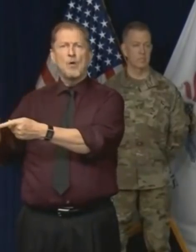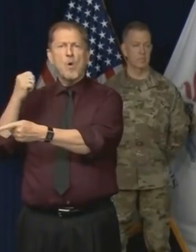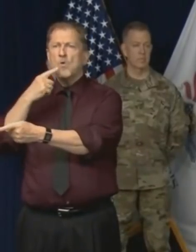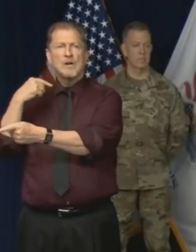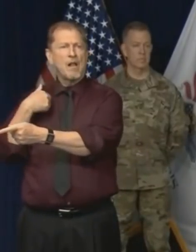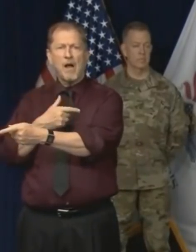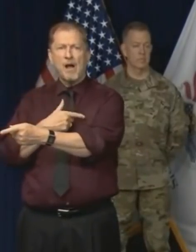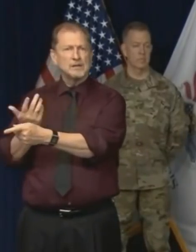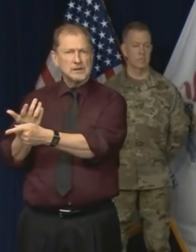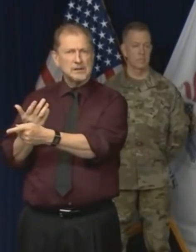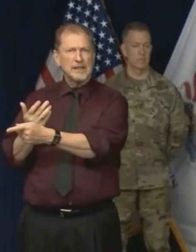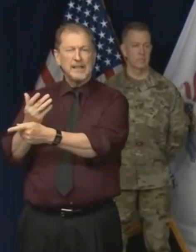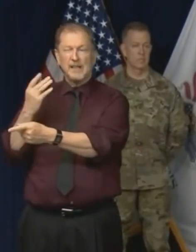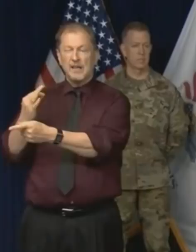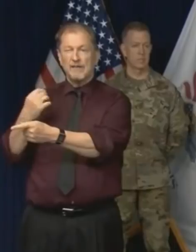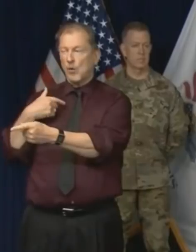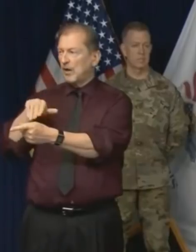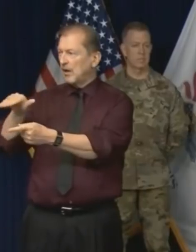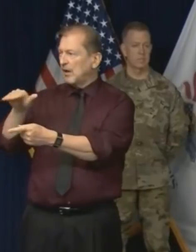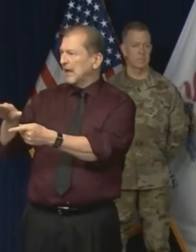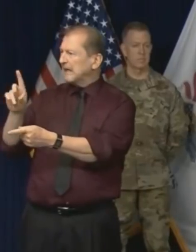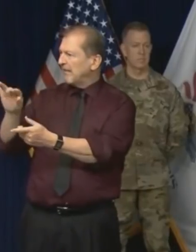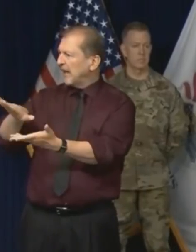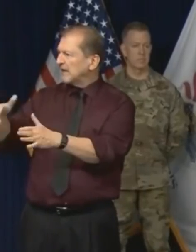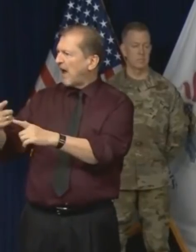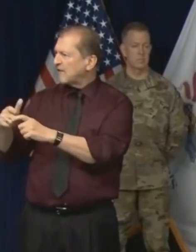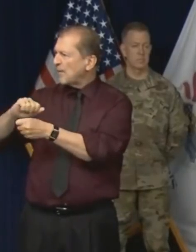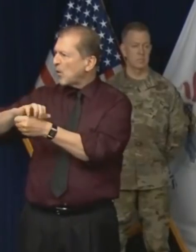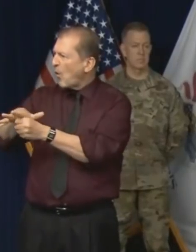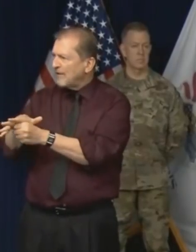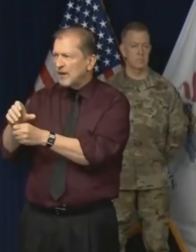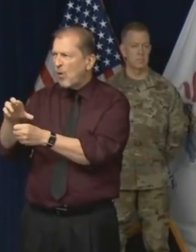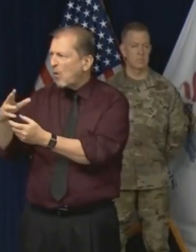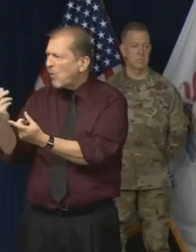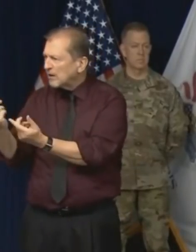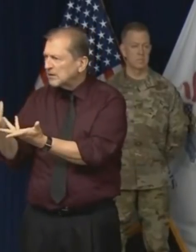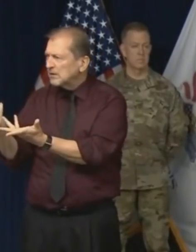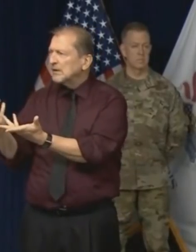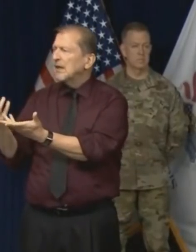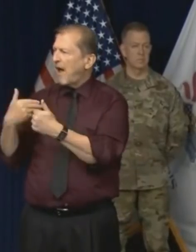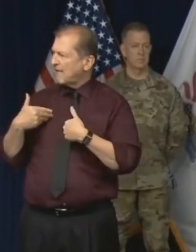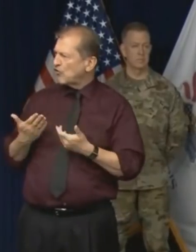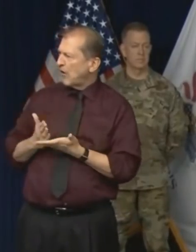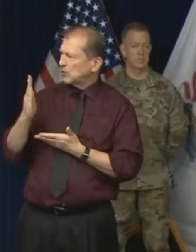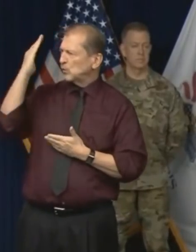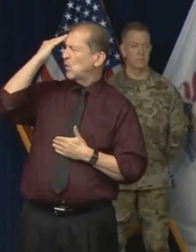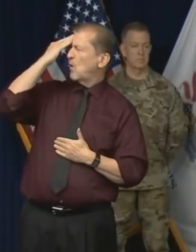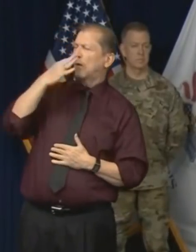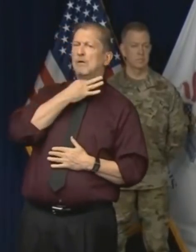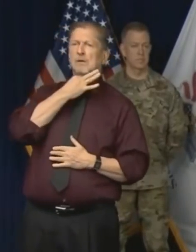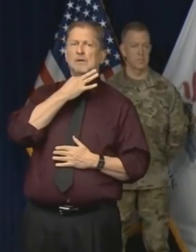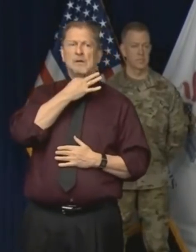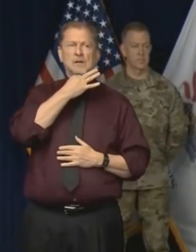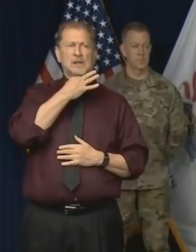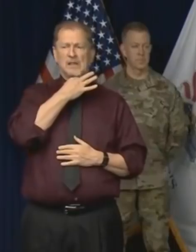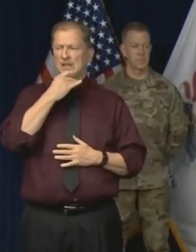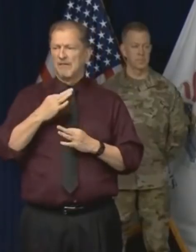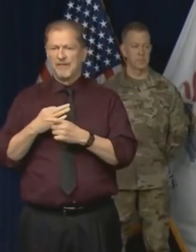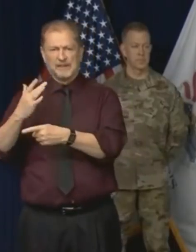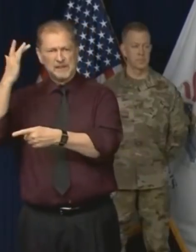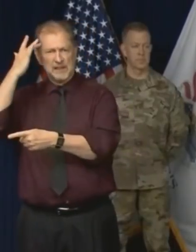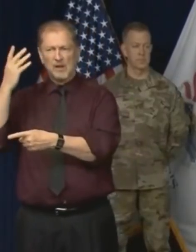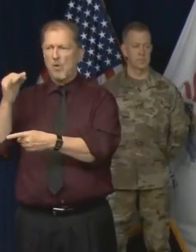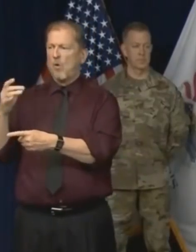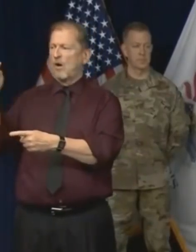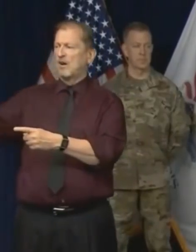voluntarily releases this info. What would you say to those families who are worried and they're wondering if their loved one is at risk?